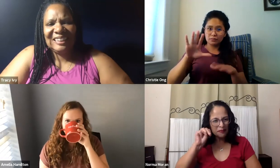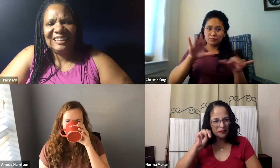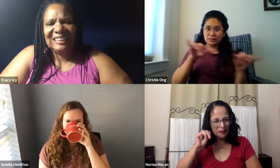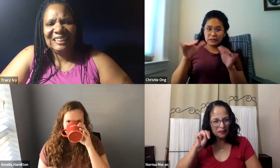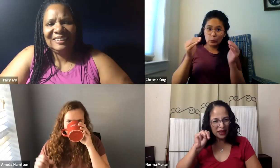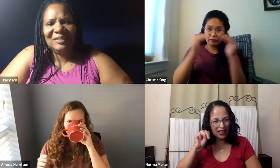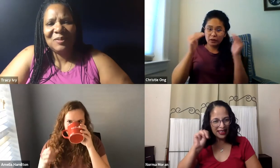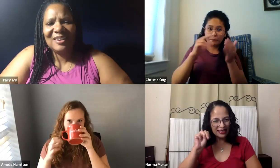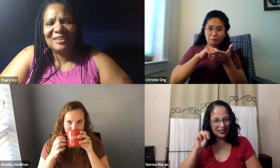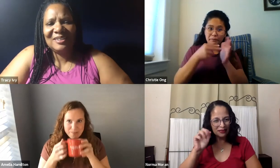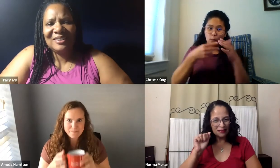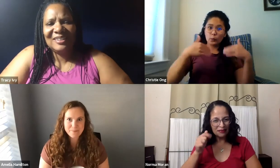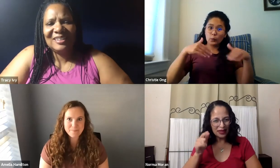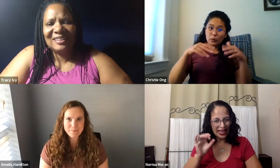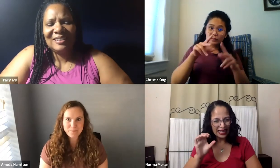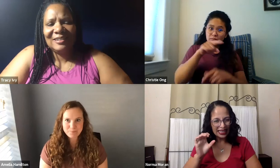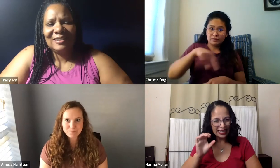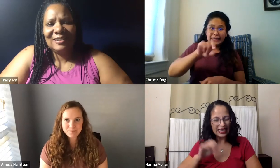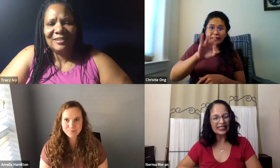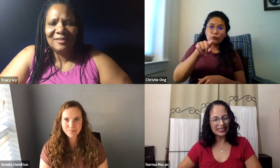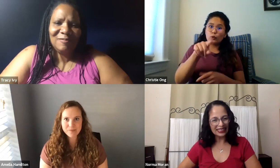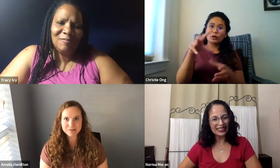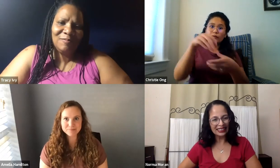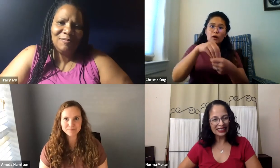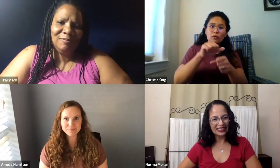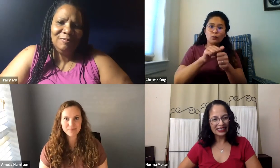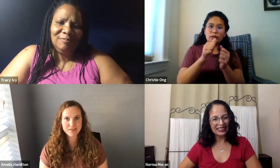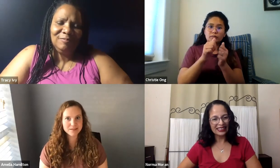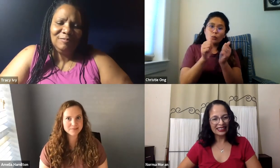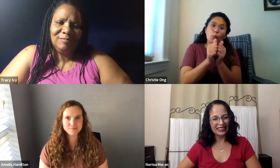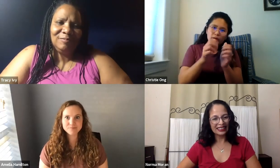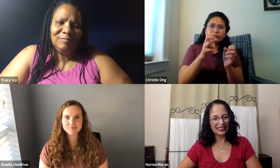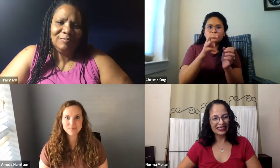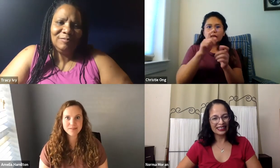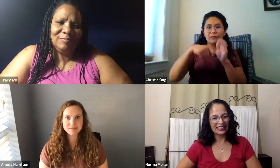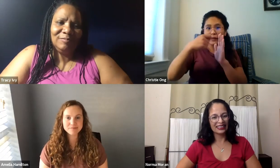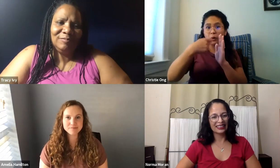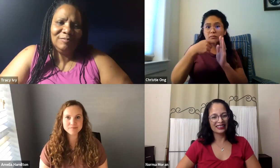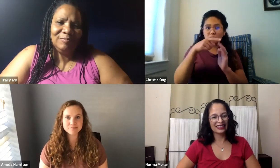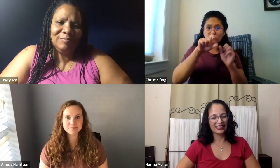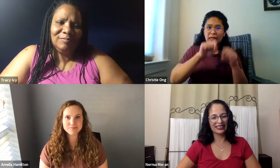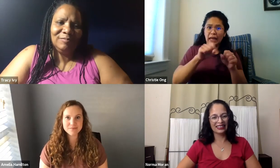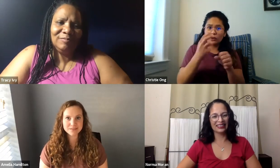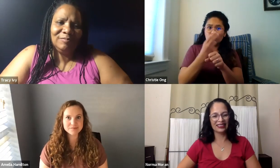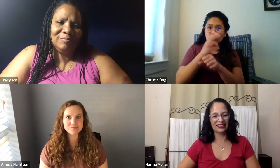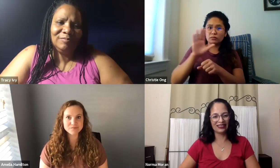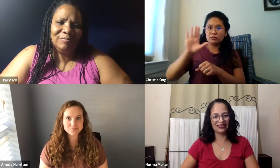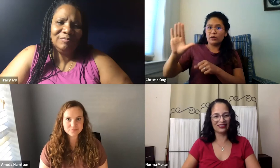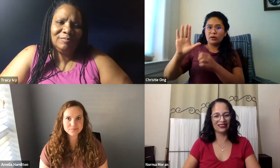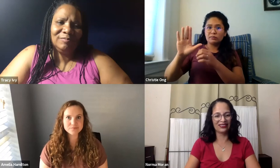You know, it was like state of the art like we'd see in Hollywood. It was really a beautiful, beautiful space. You know, there are videos